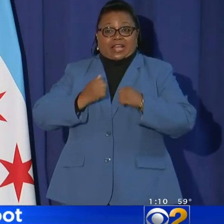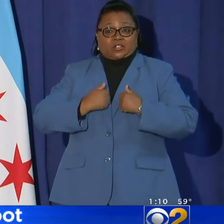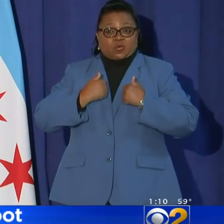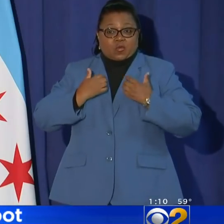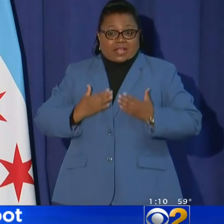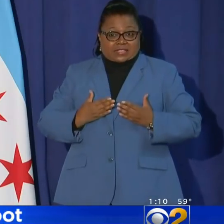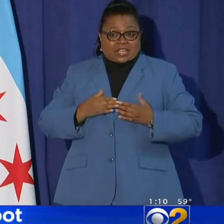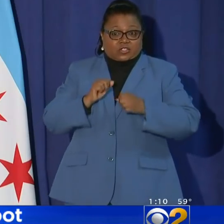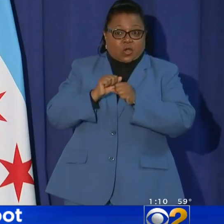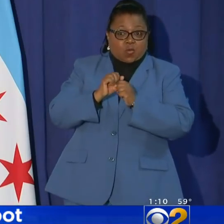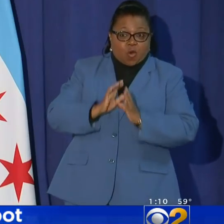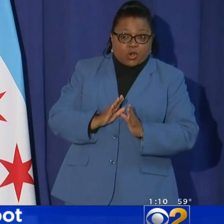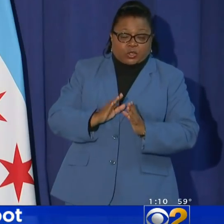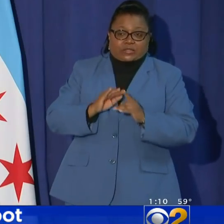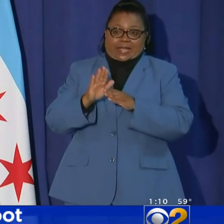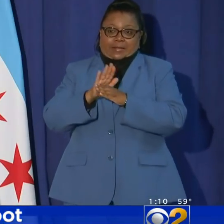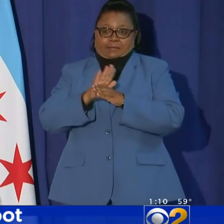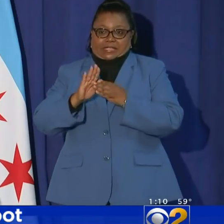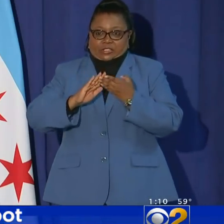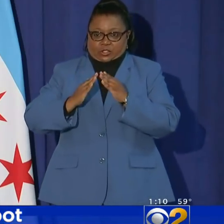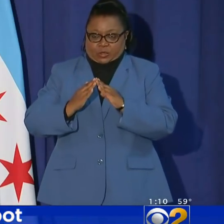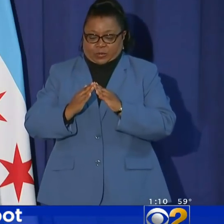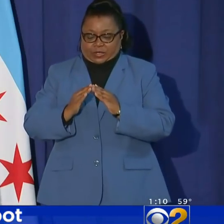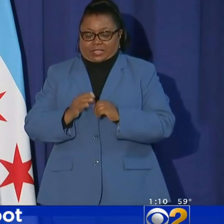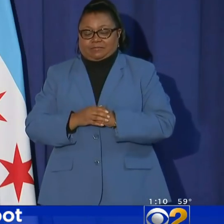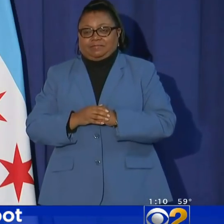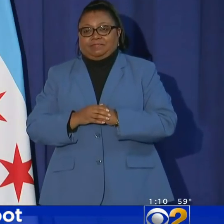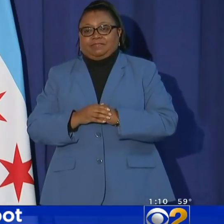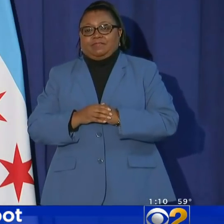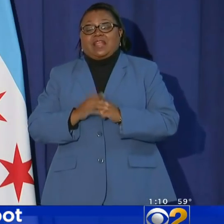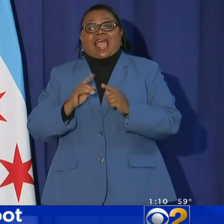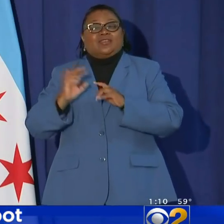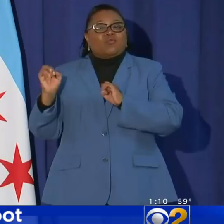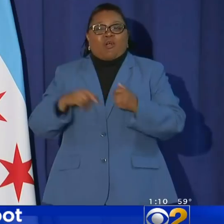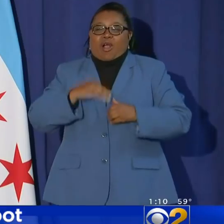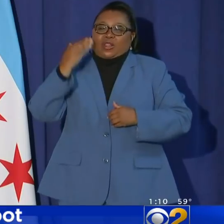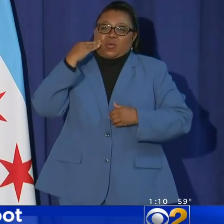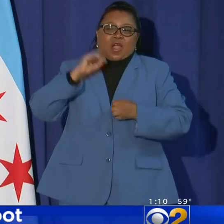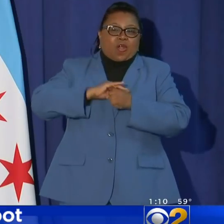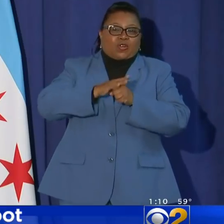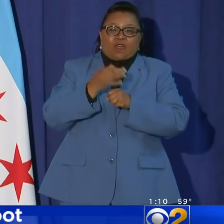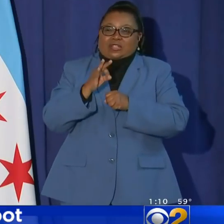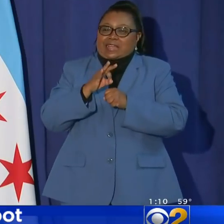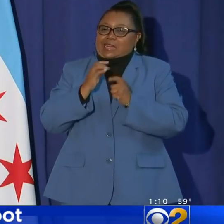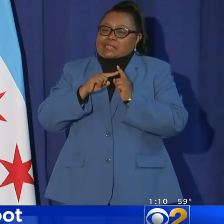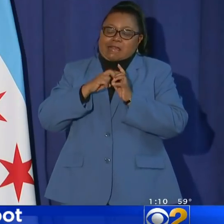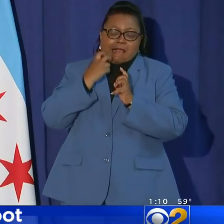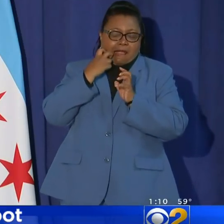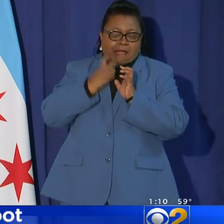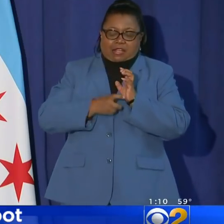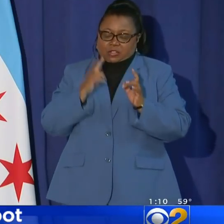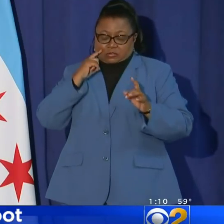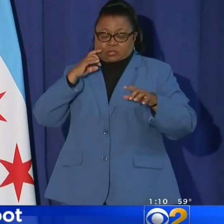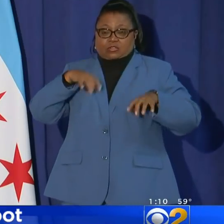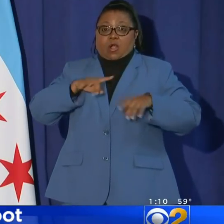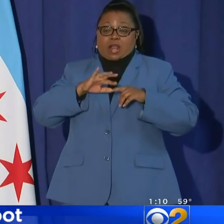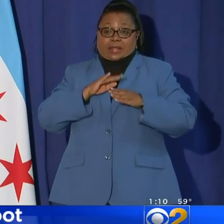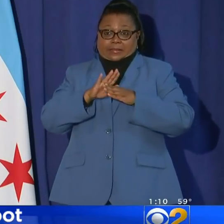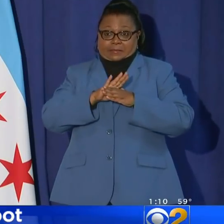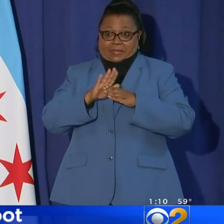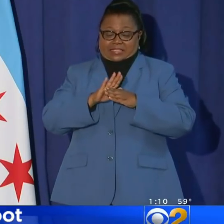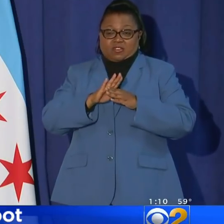residents, our workers and our business community. As we're all aware COVID-19 has taken a devastating toll on our businesses